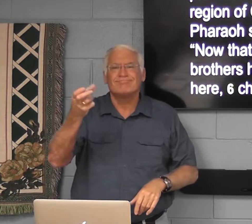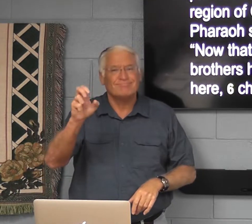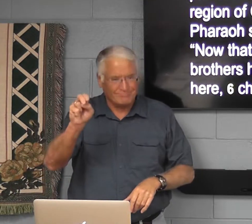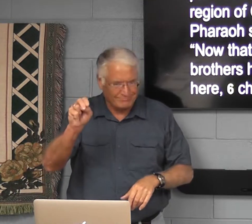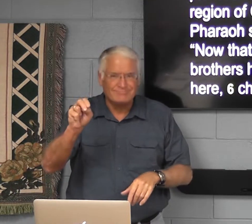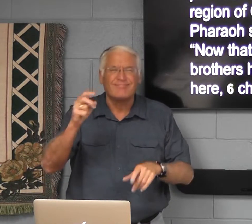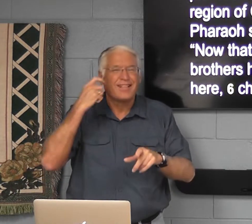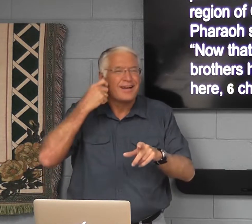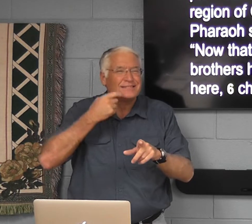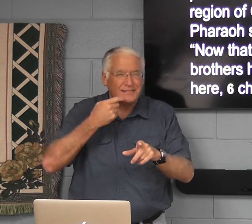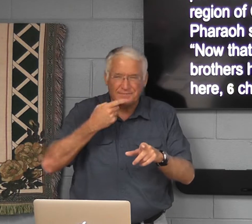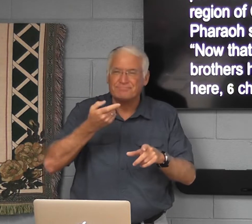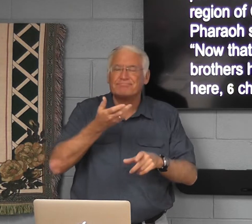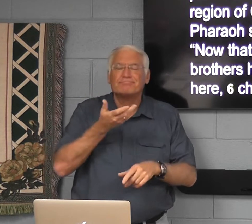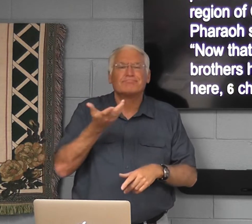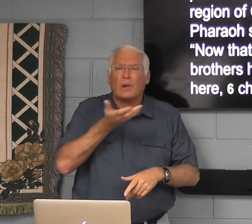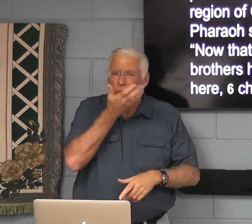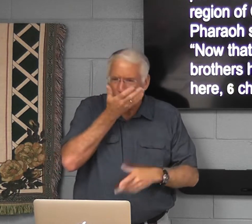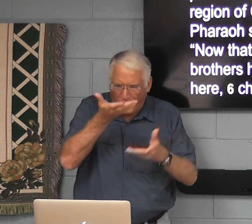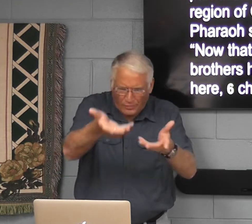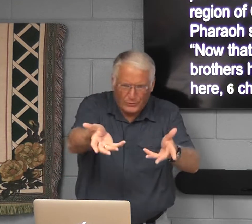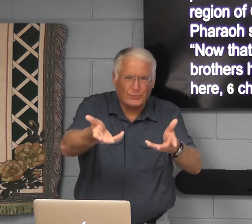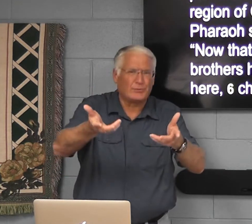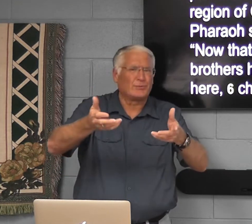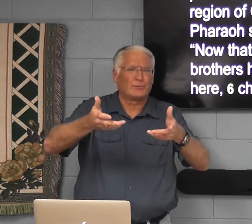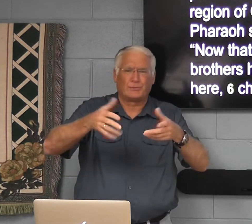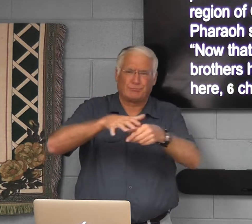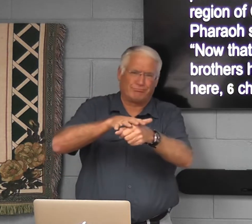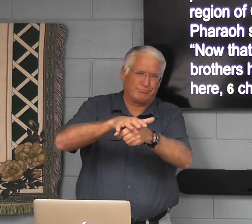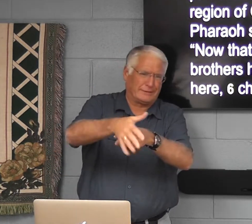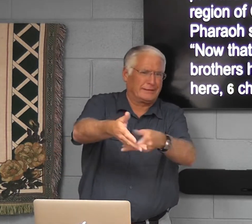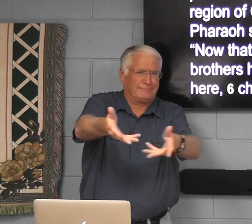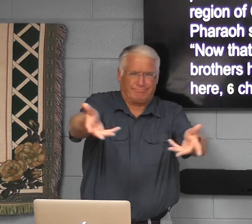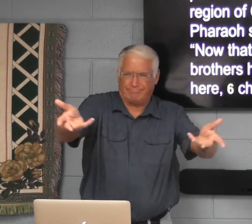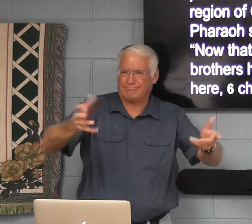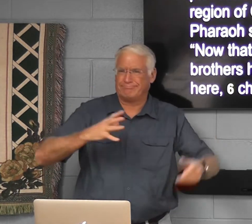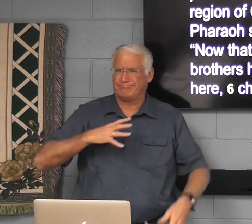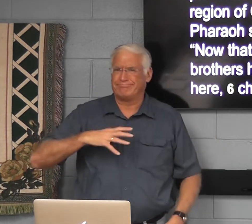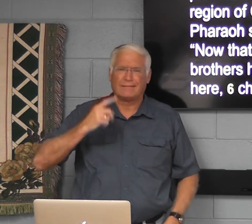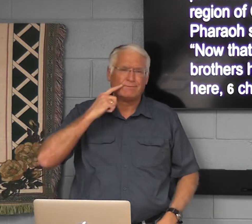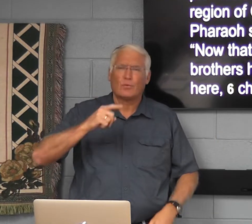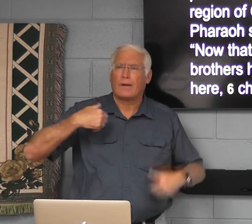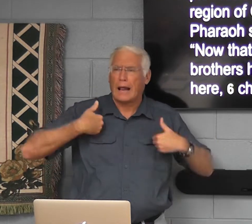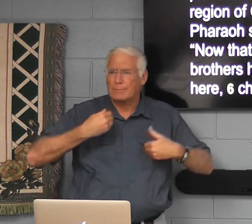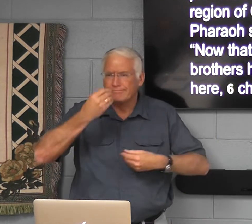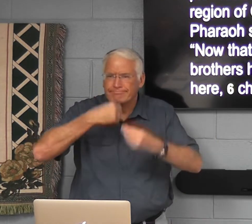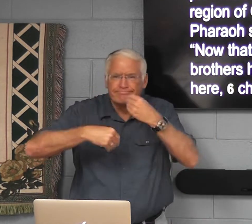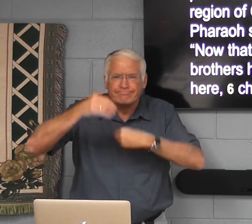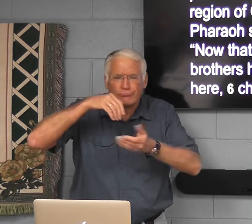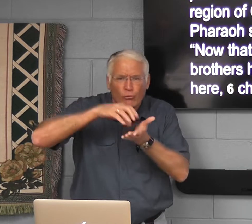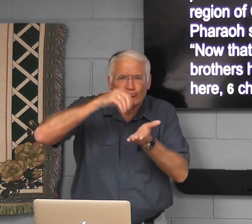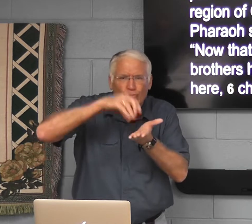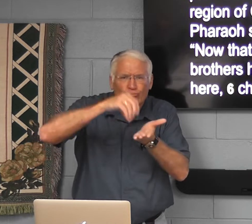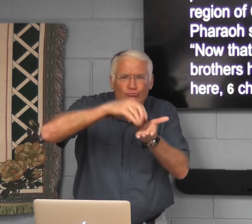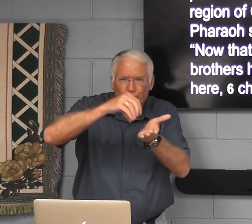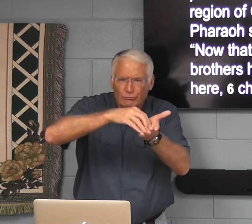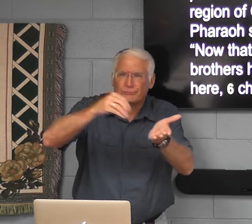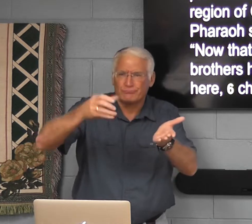So to stay in Goshen. You know, there's pasture there. There's plenty. From animals to